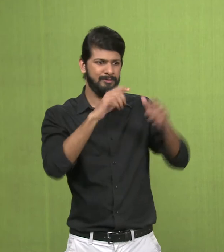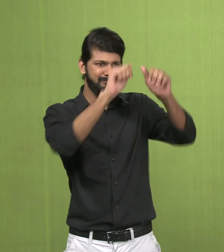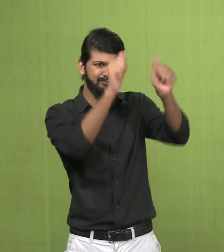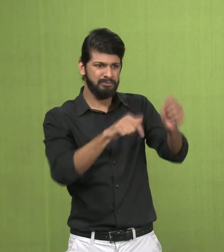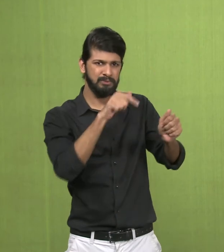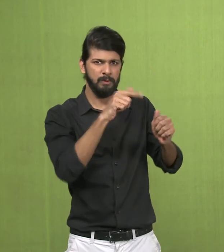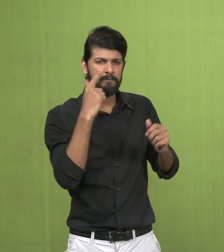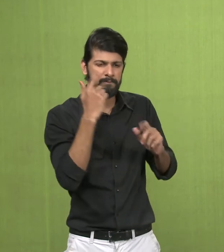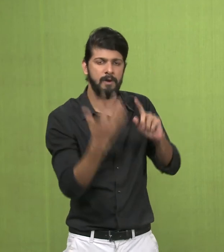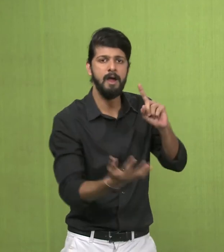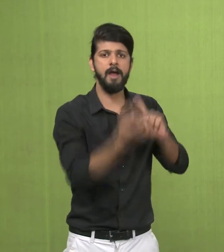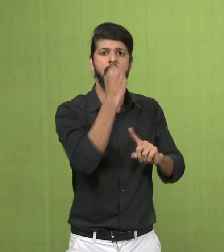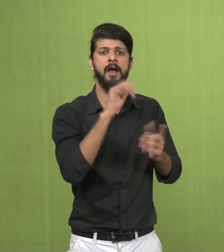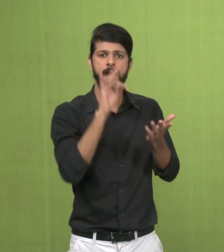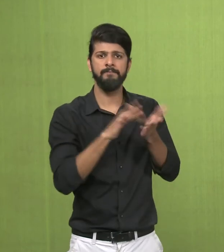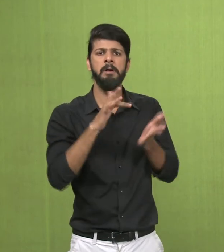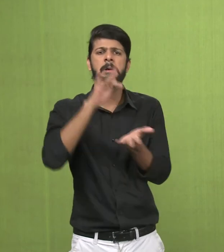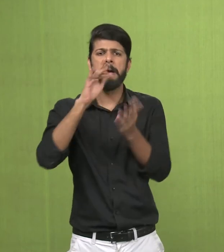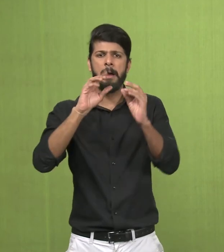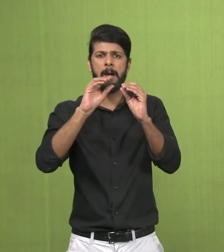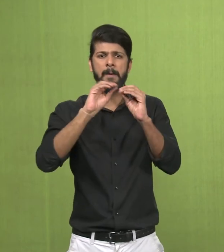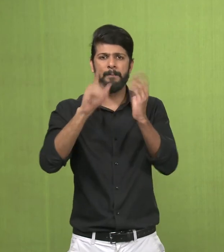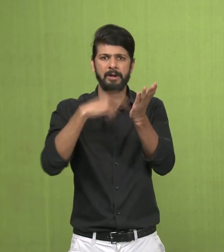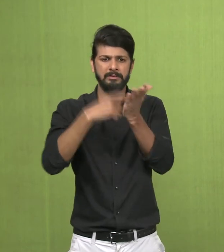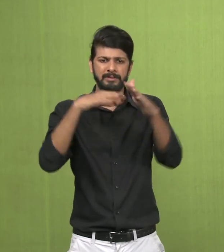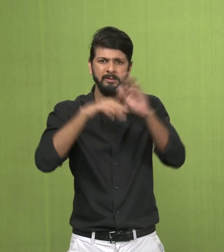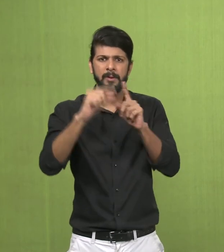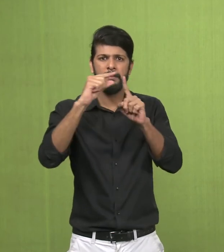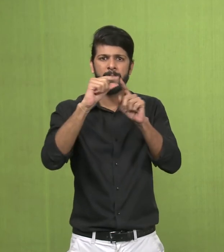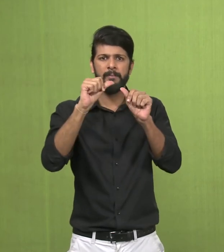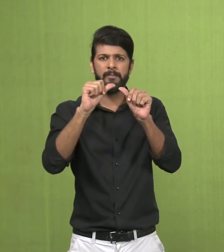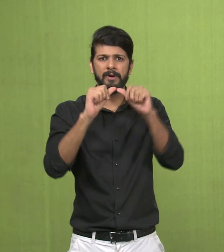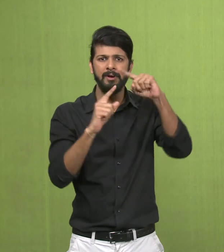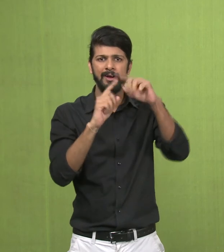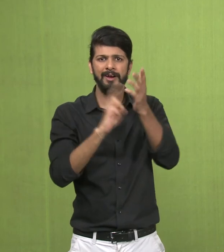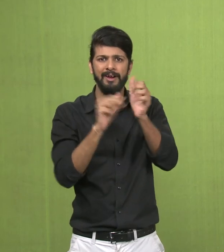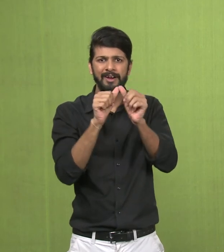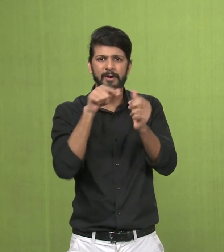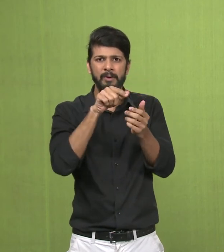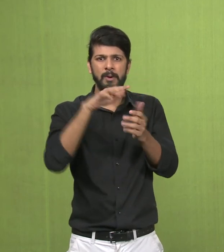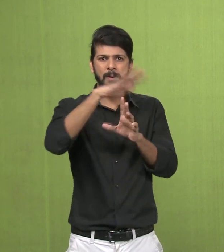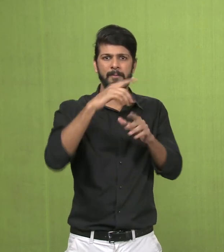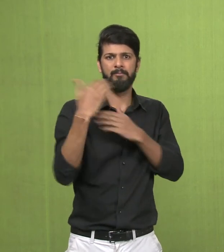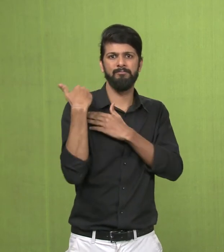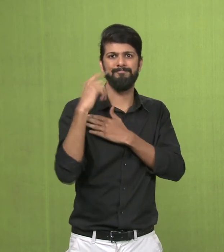This sculpture was found at a place called Didar Ganj which is near Patna.